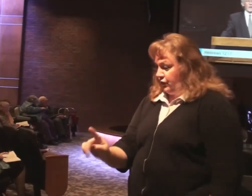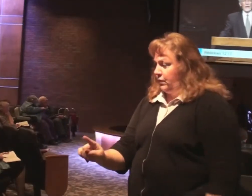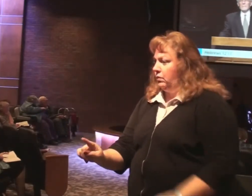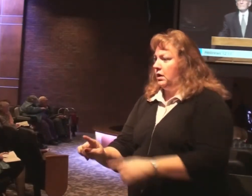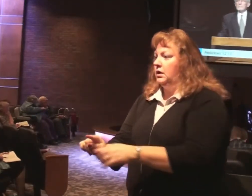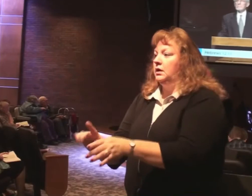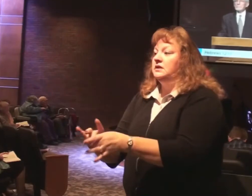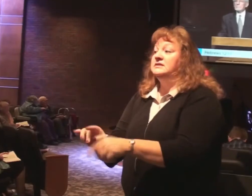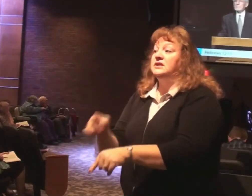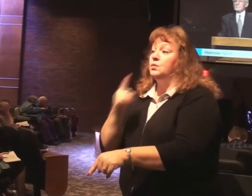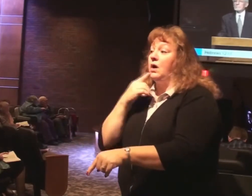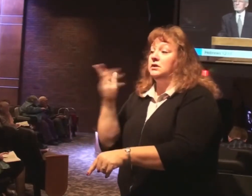say?